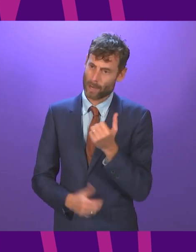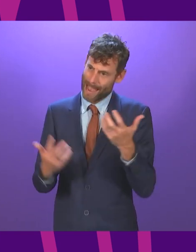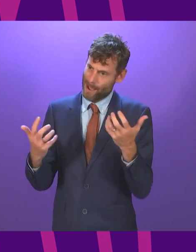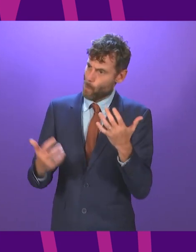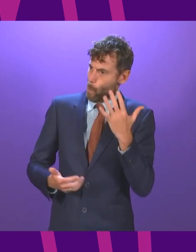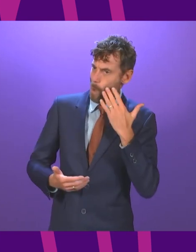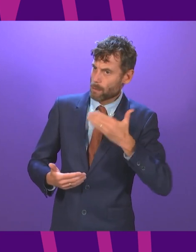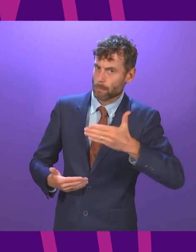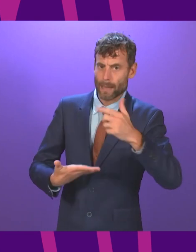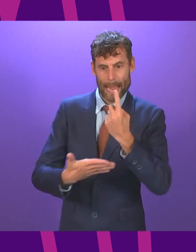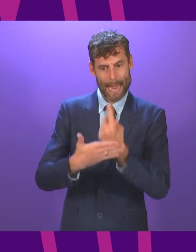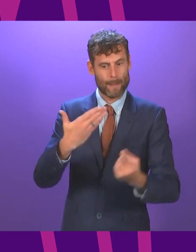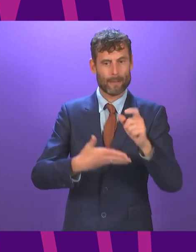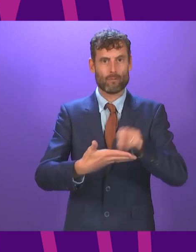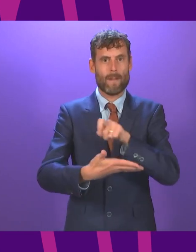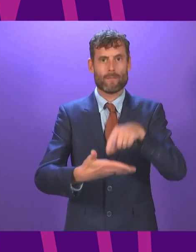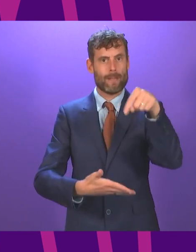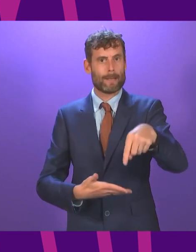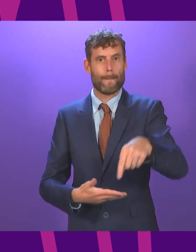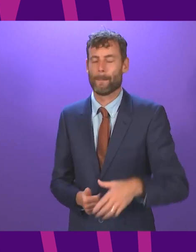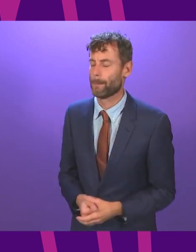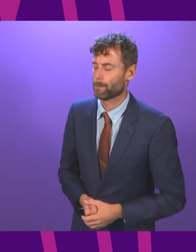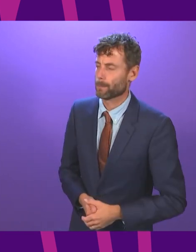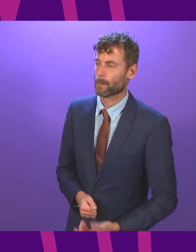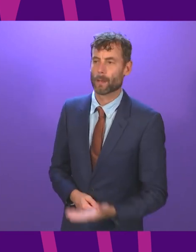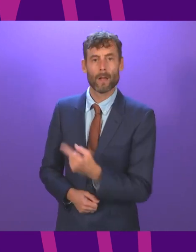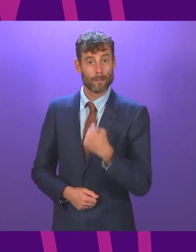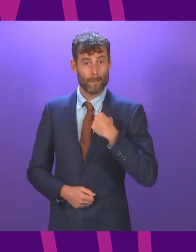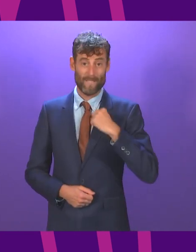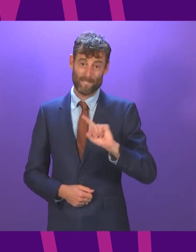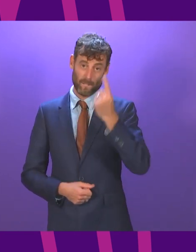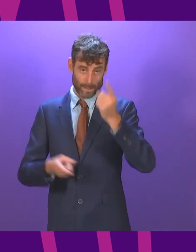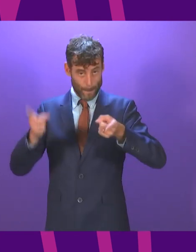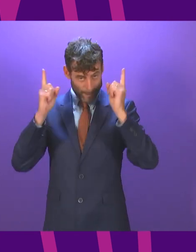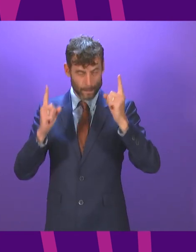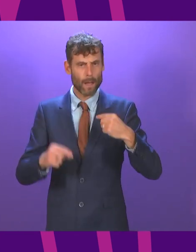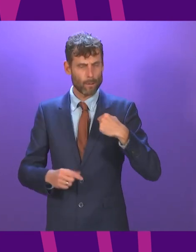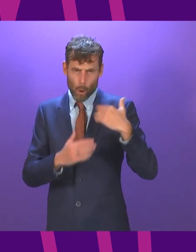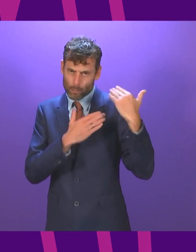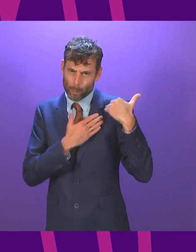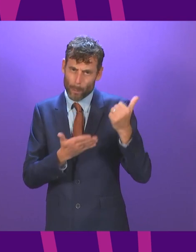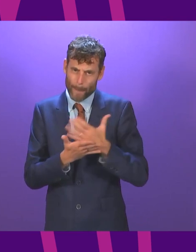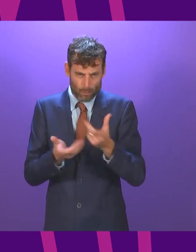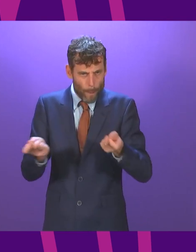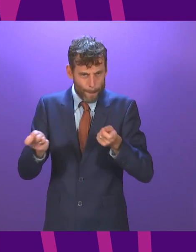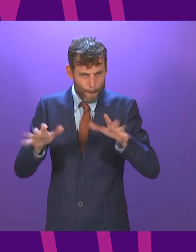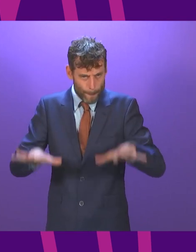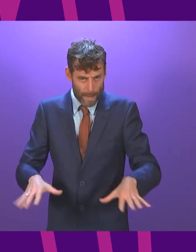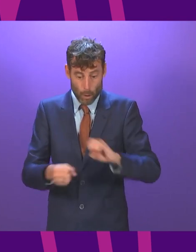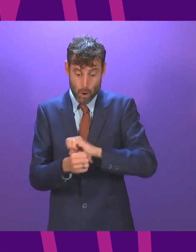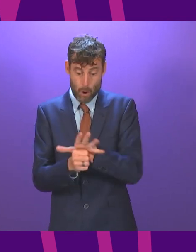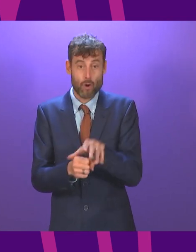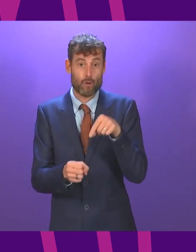have a duty, I have a duty as First Minister, to continue to lead the country through the ongoing COVID crisis. I'll make a statement here